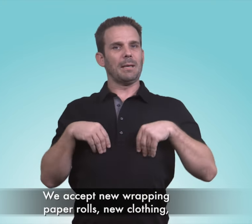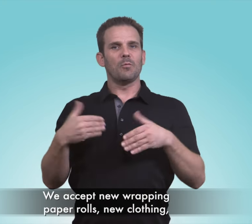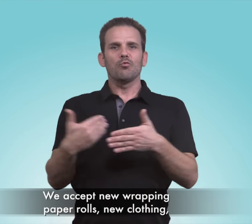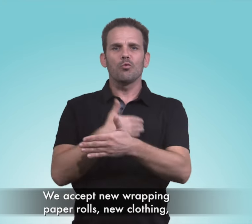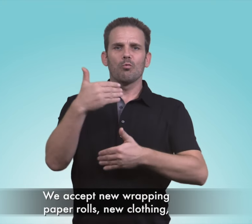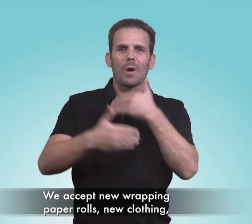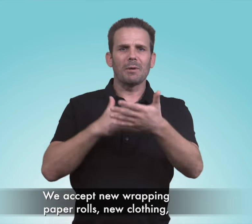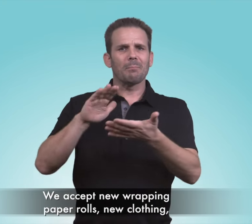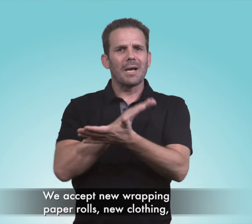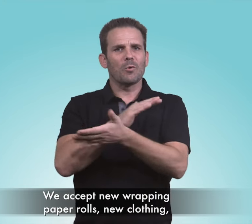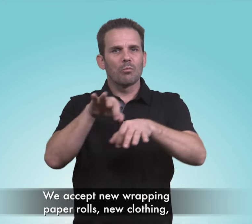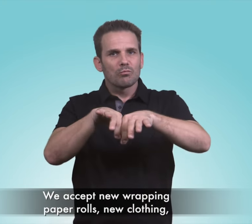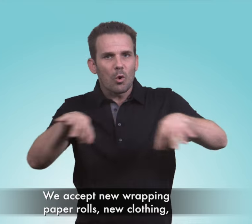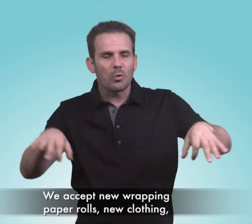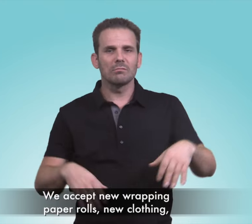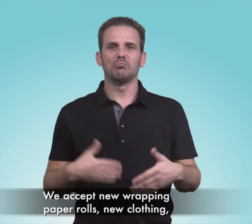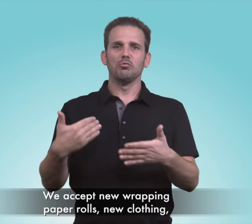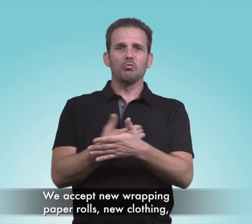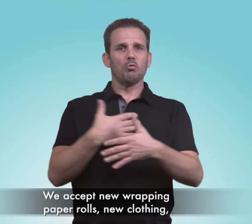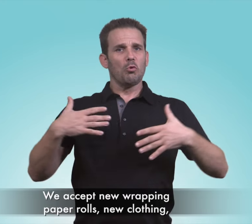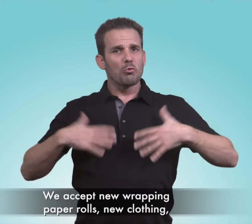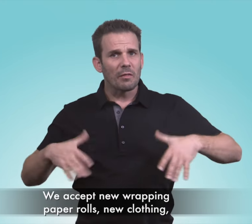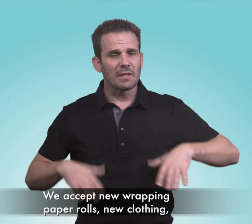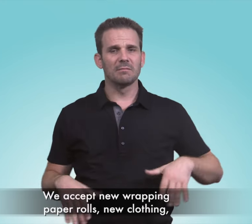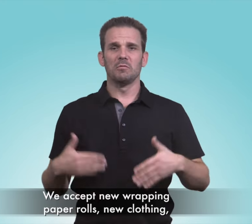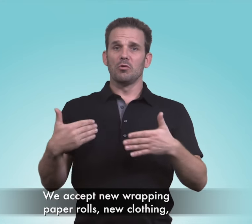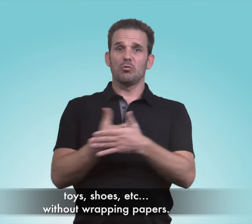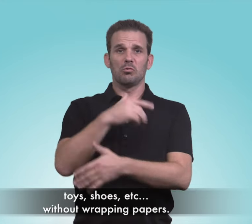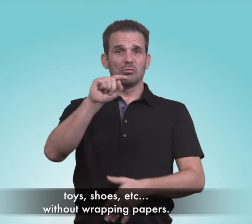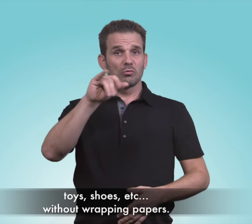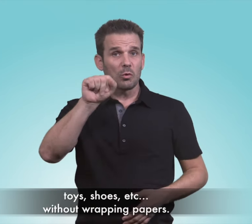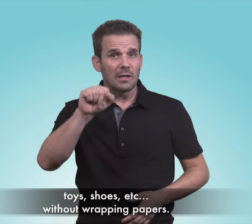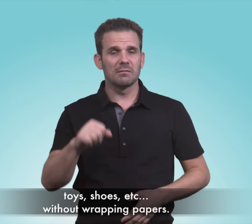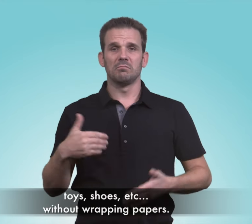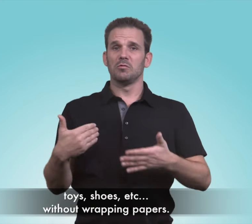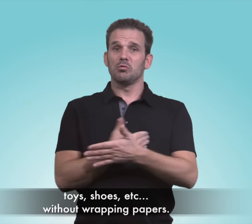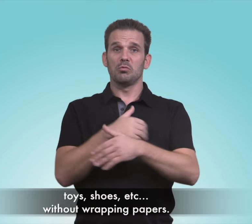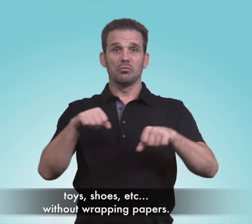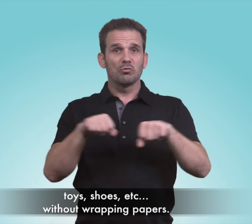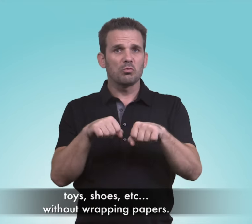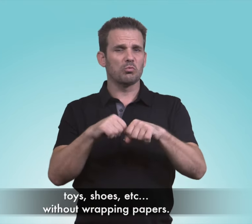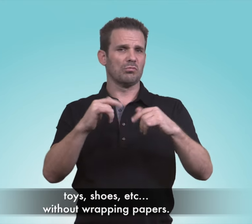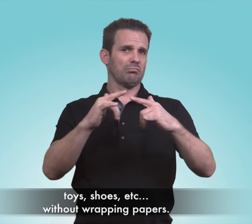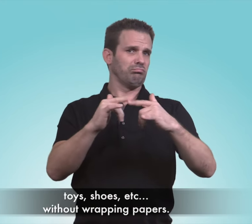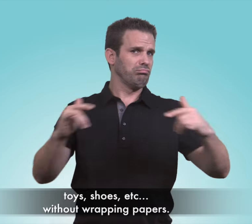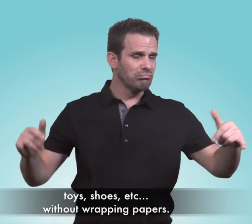We are also accepting wrapping paper, new clothing, new toys, new shoes